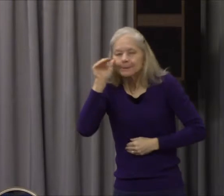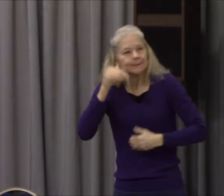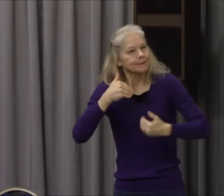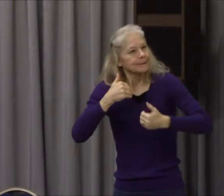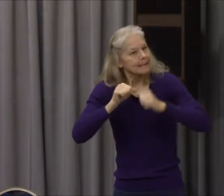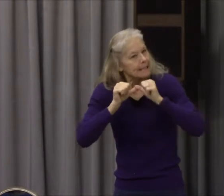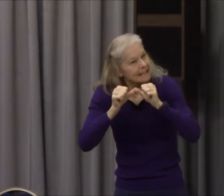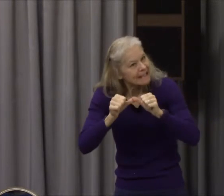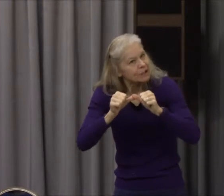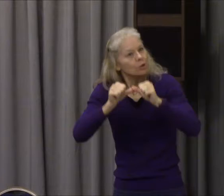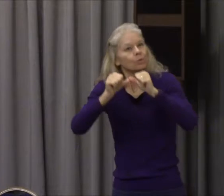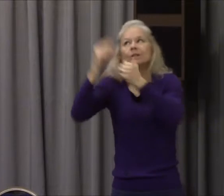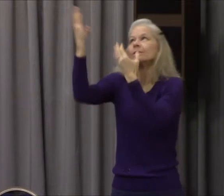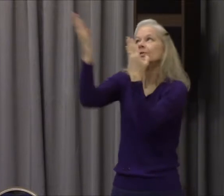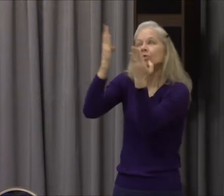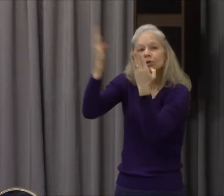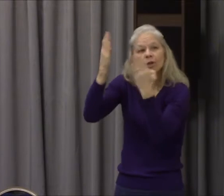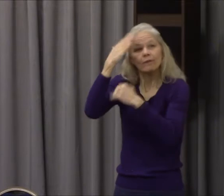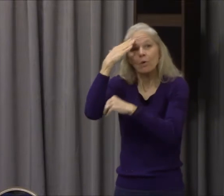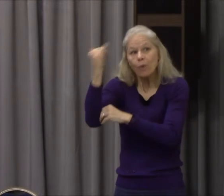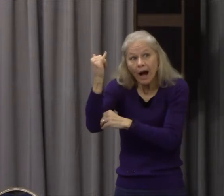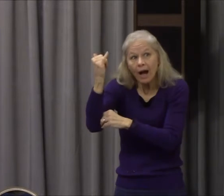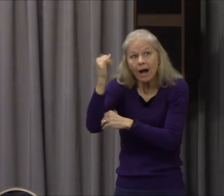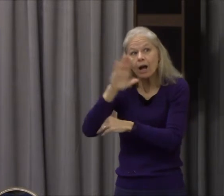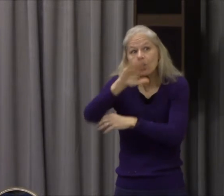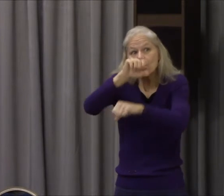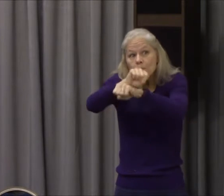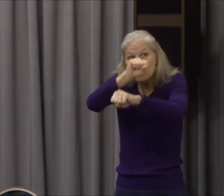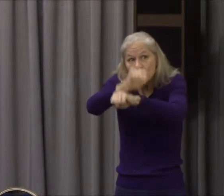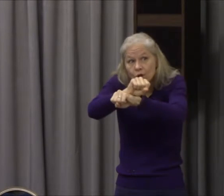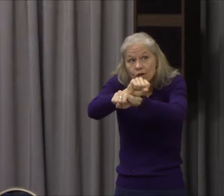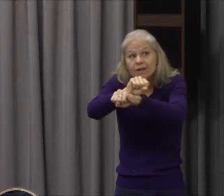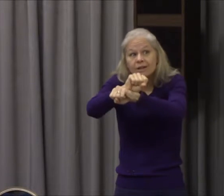your labor is not in vain in the Lord. Amen.